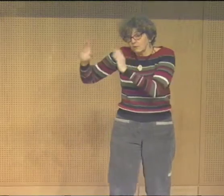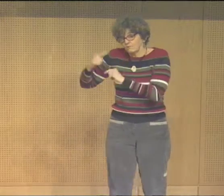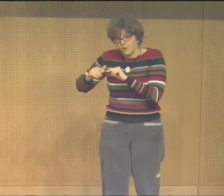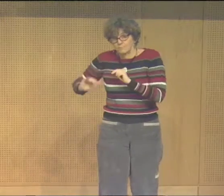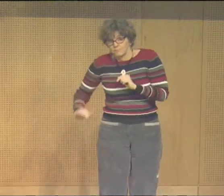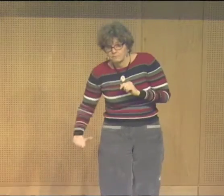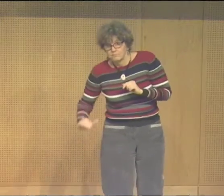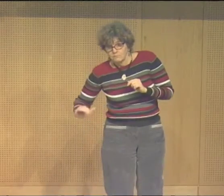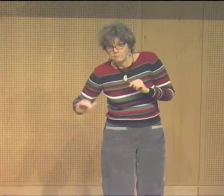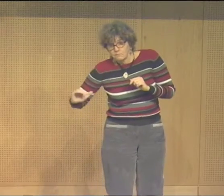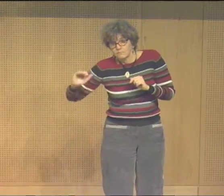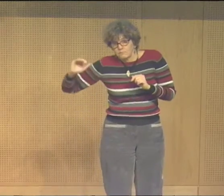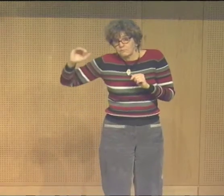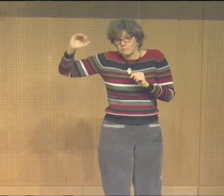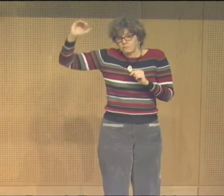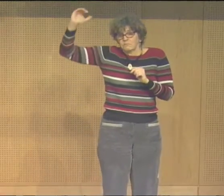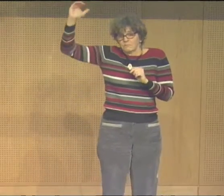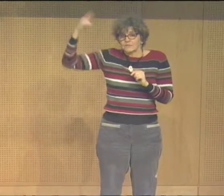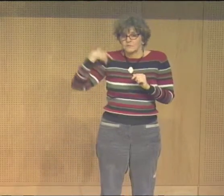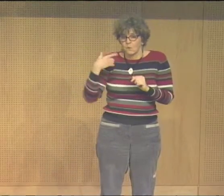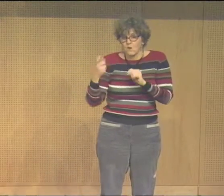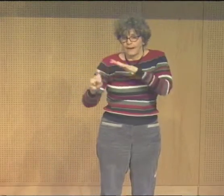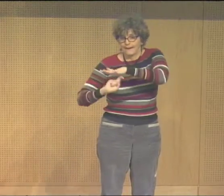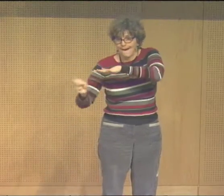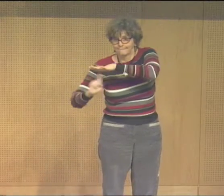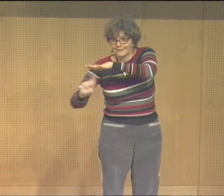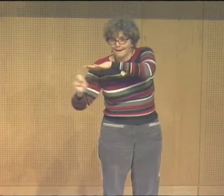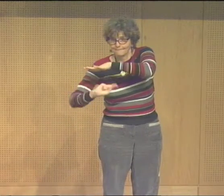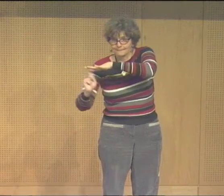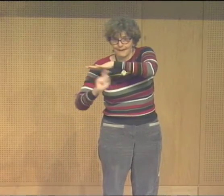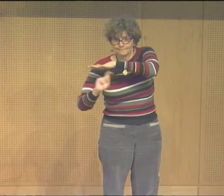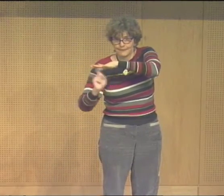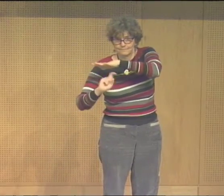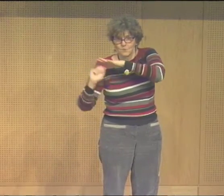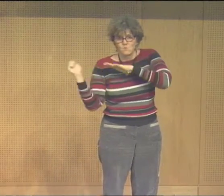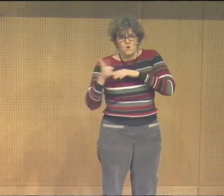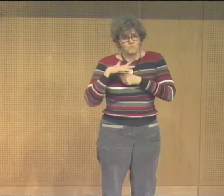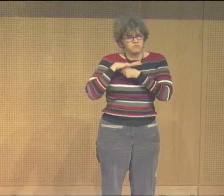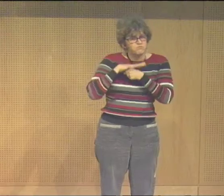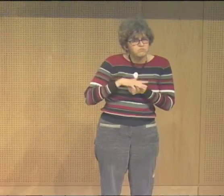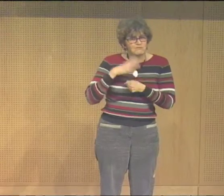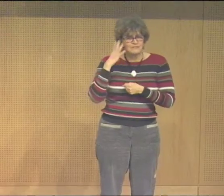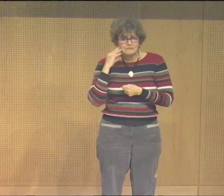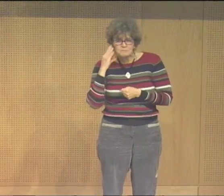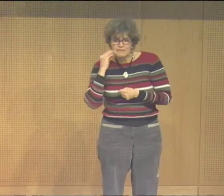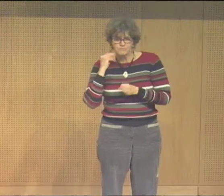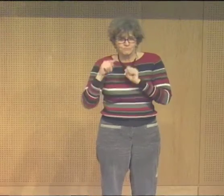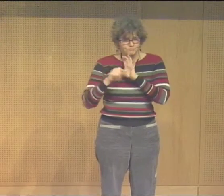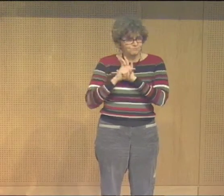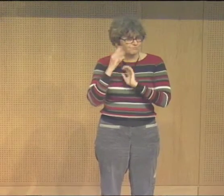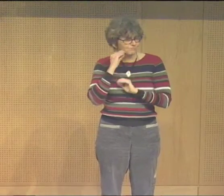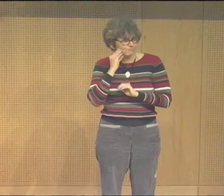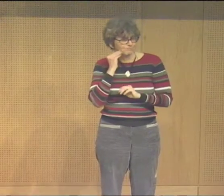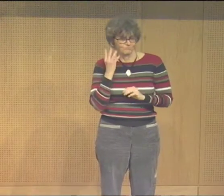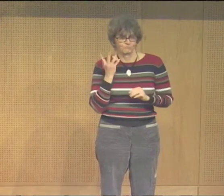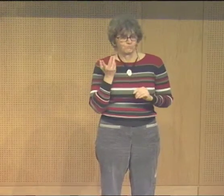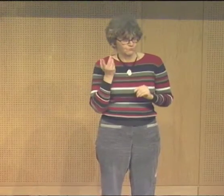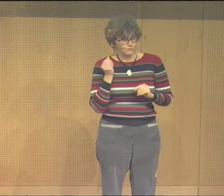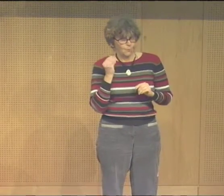represent some of my art from my development as an artist. And so I made copies of all